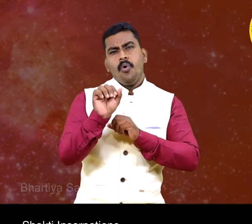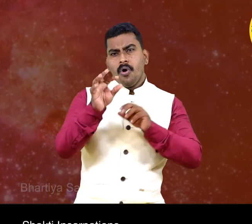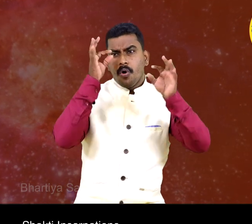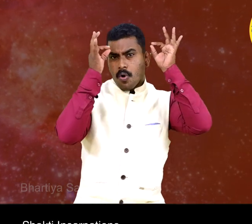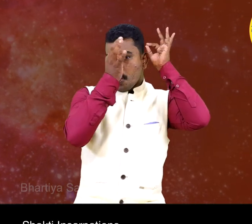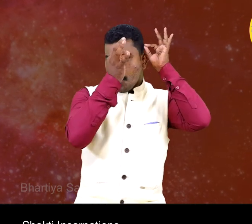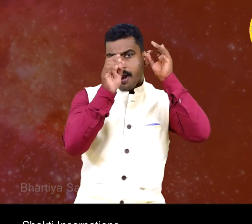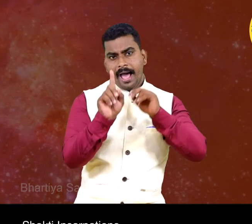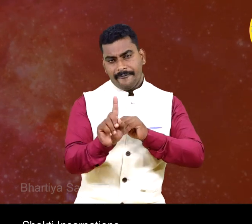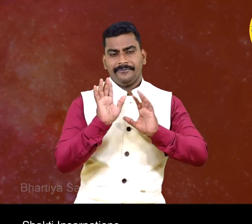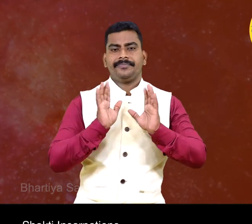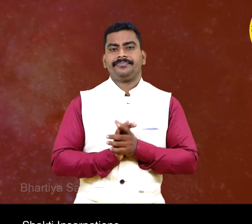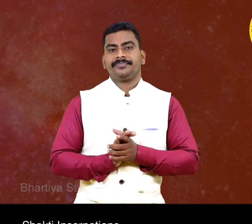Shakti's Incarnations